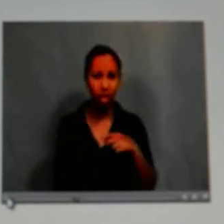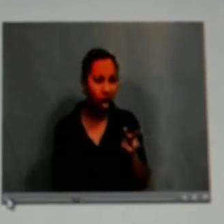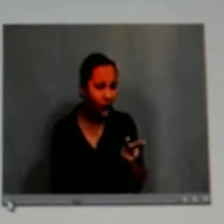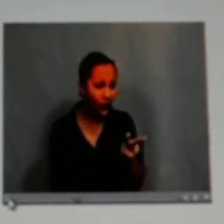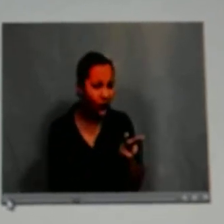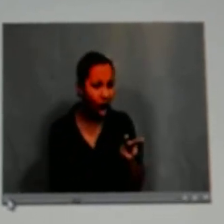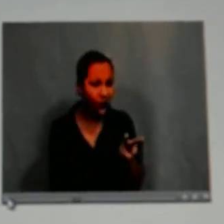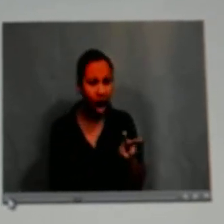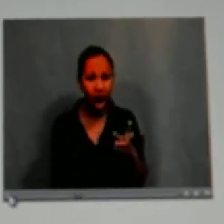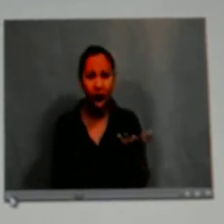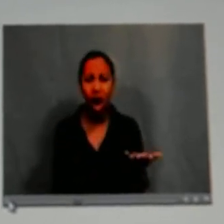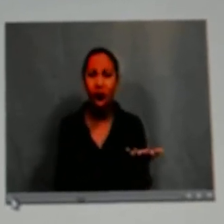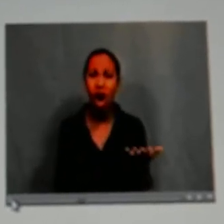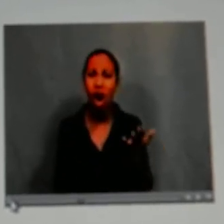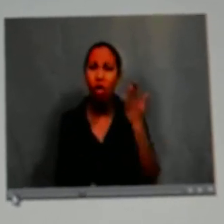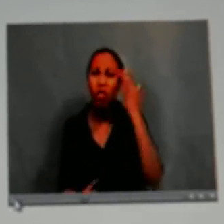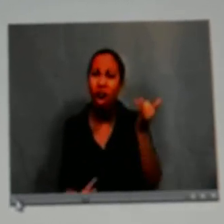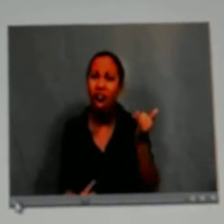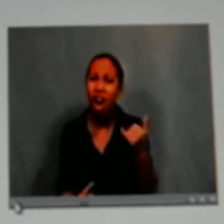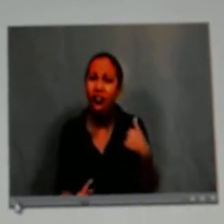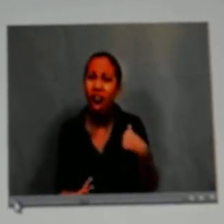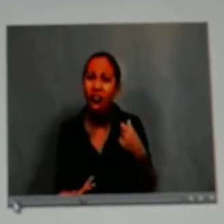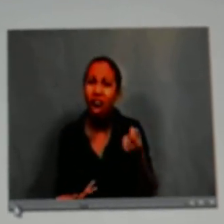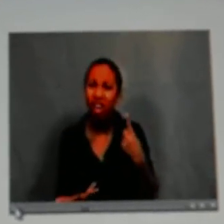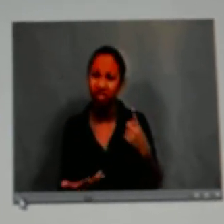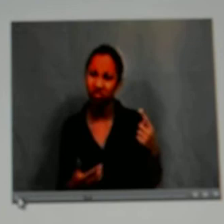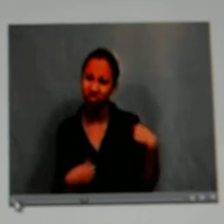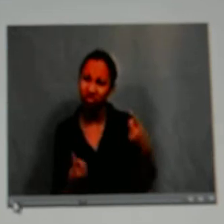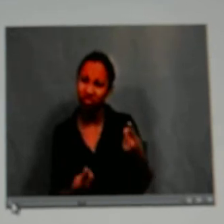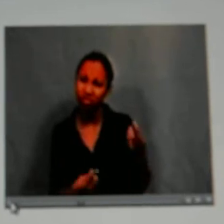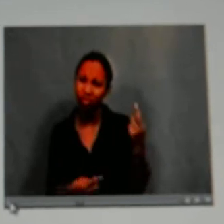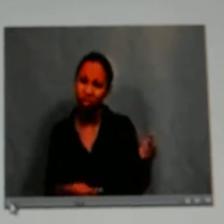Oh, he came up to me and told me that I wasn't going to be his friend anymore.